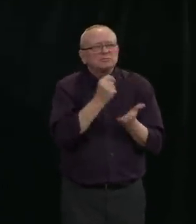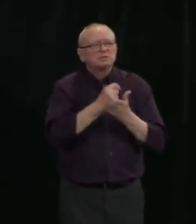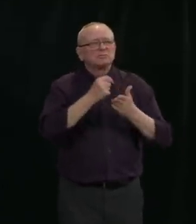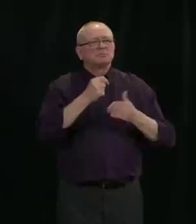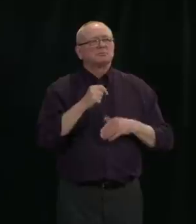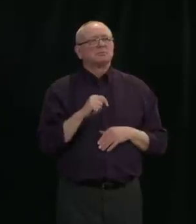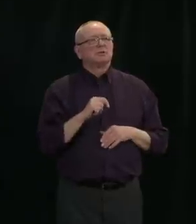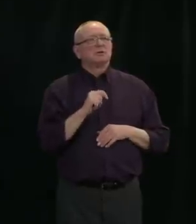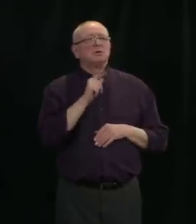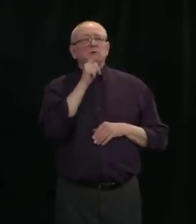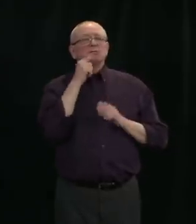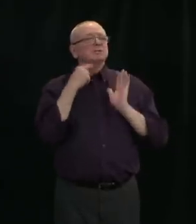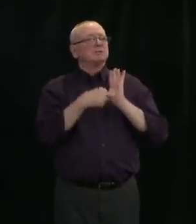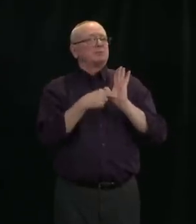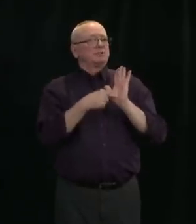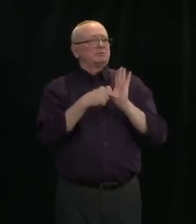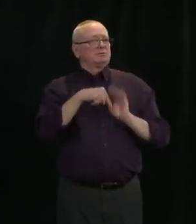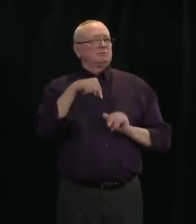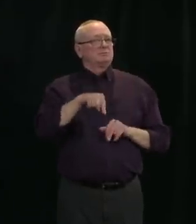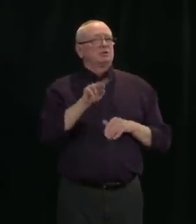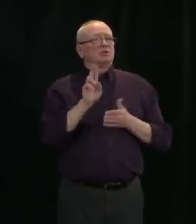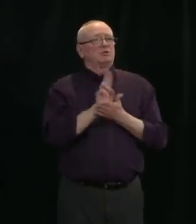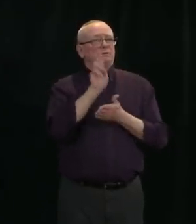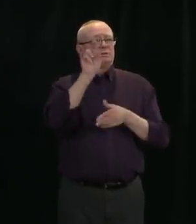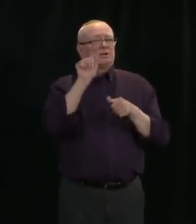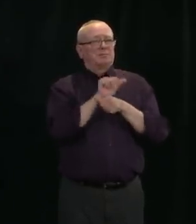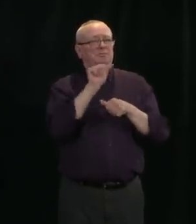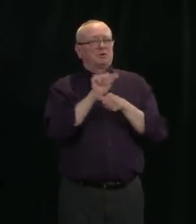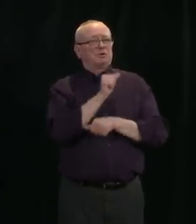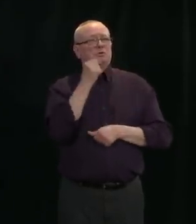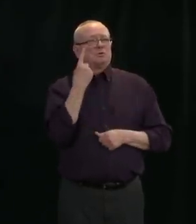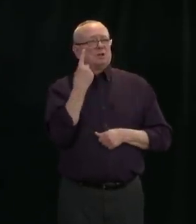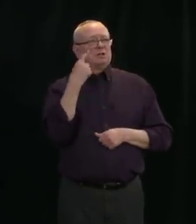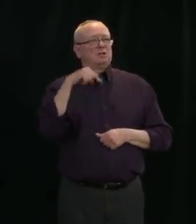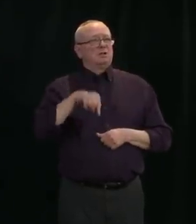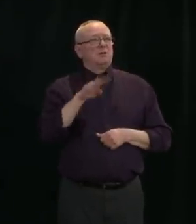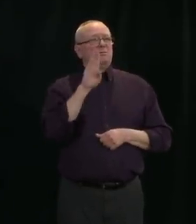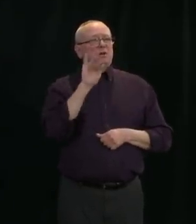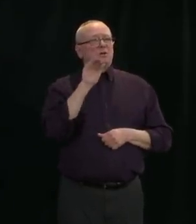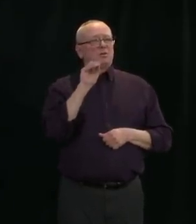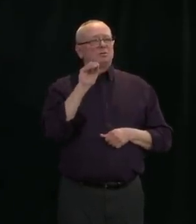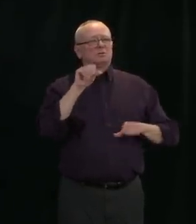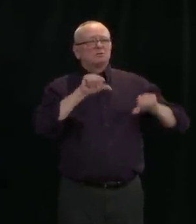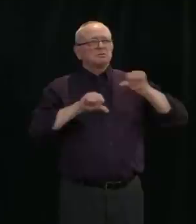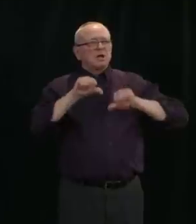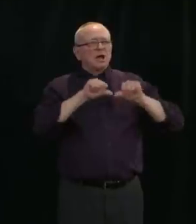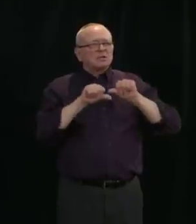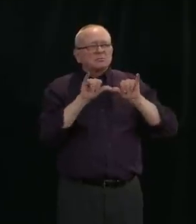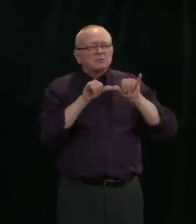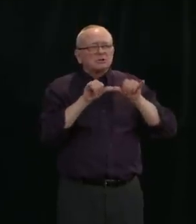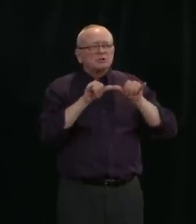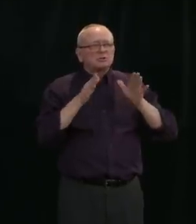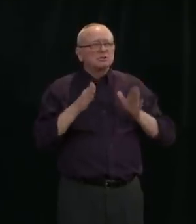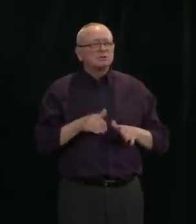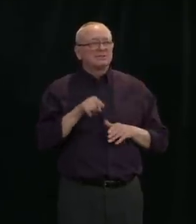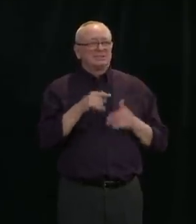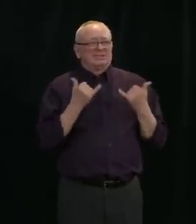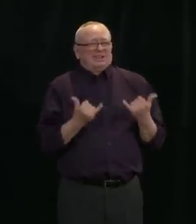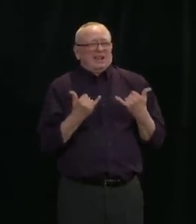engineer Hugh Jek-Choy, who is developing a surgical mask coated with a substance that kills the virus.